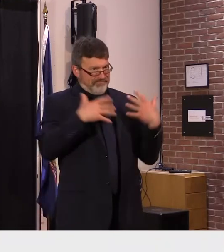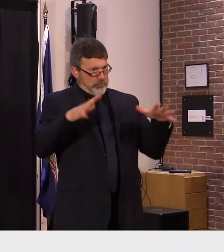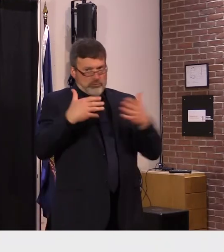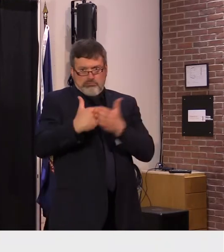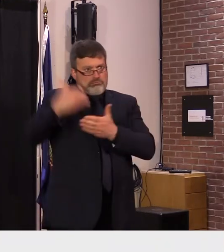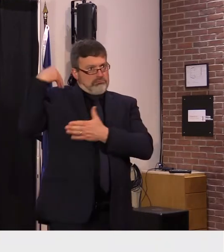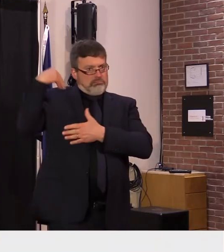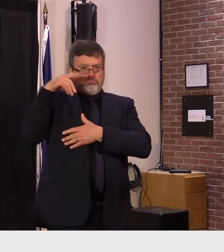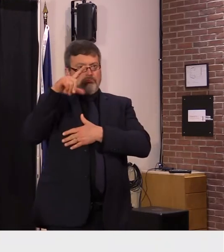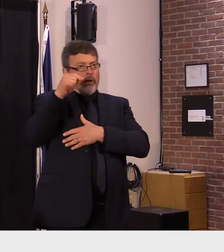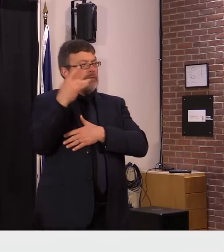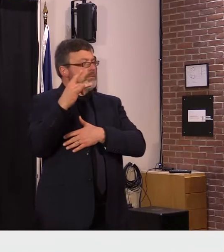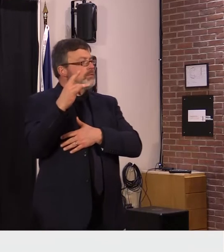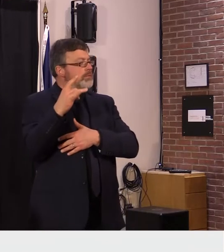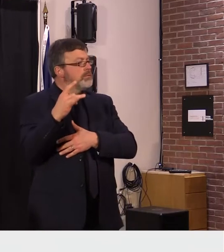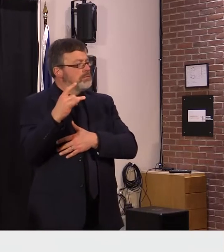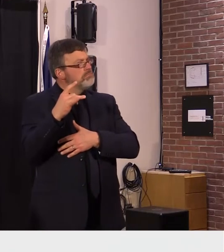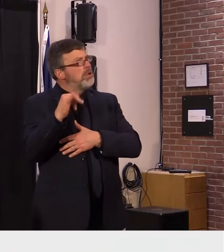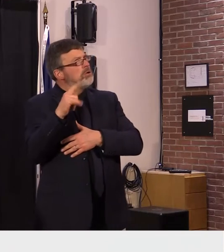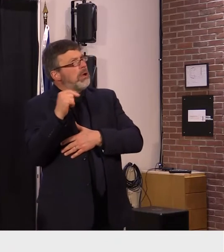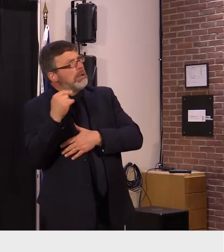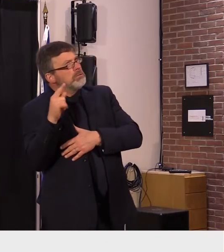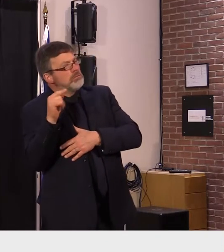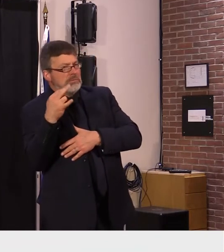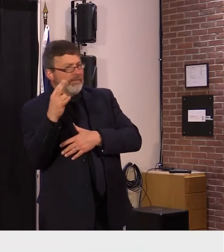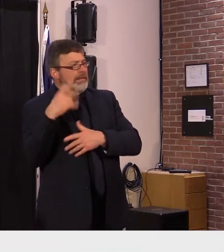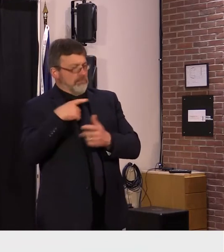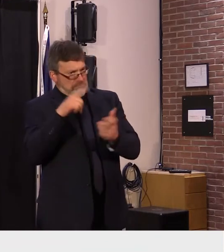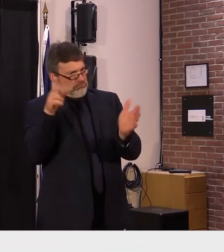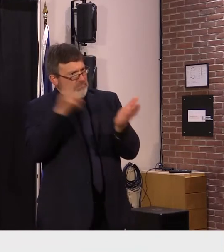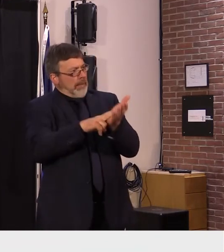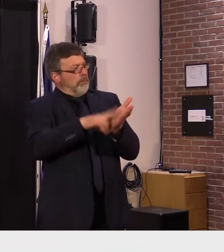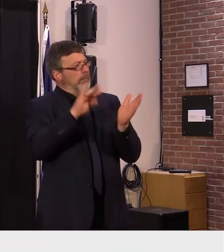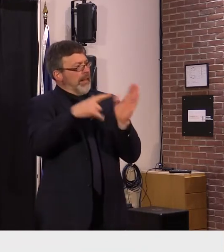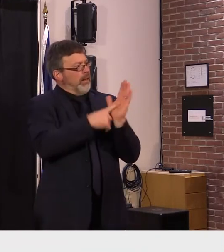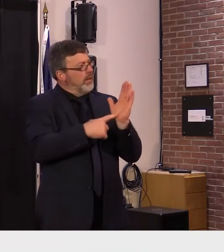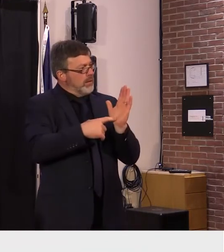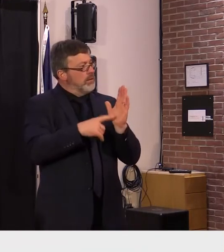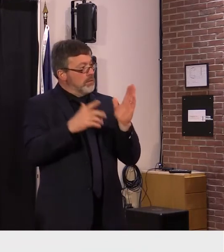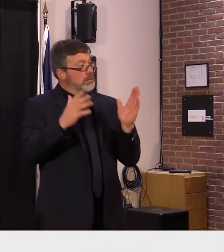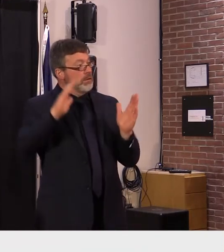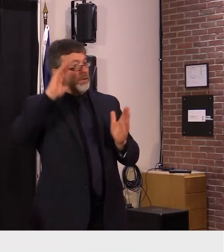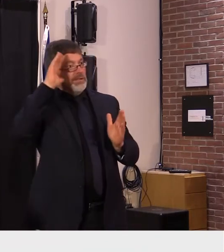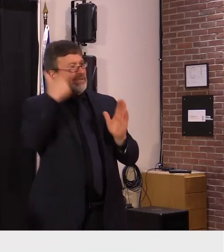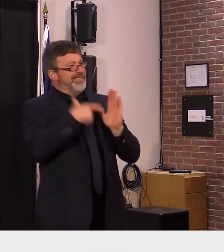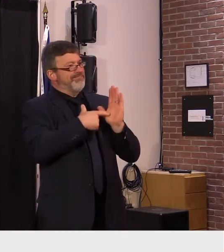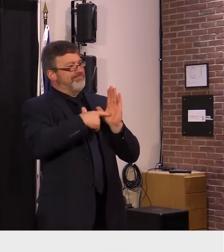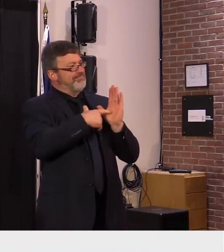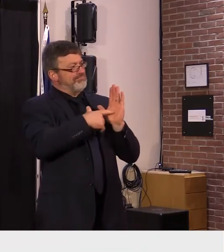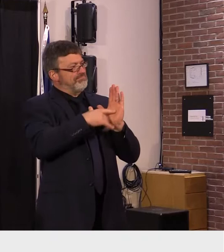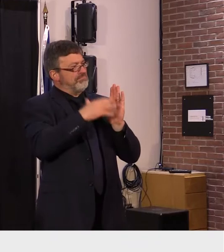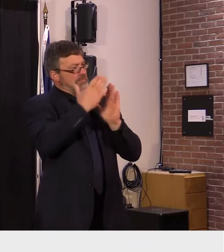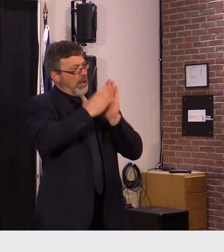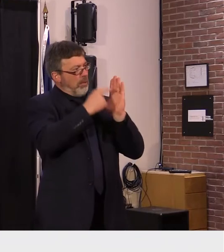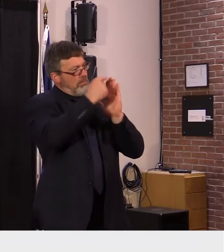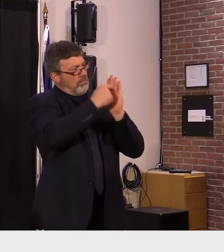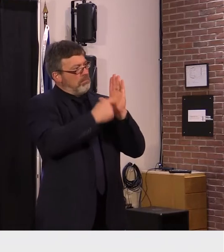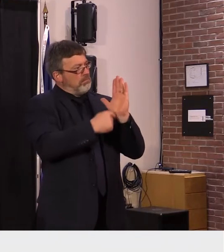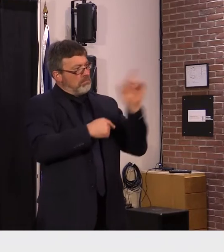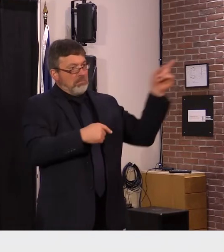just a few short years ago and it appears that they have some measure of agreement